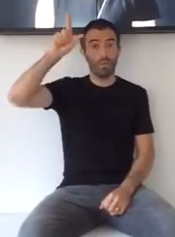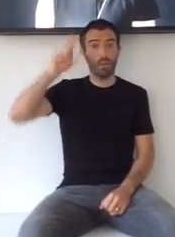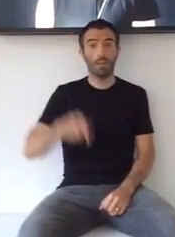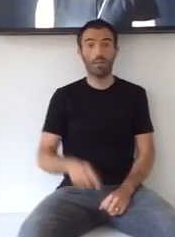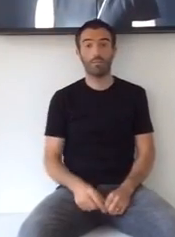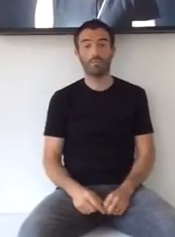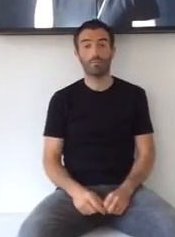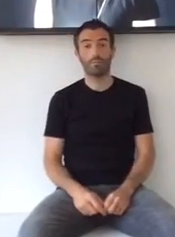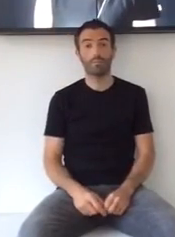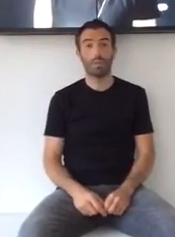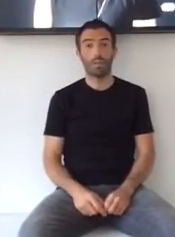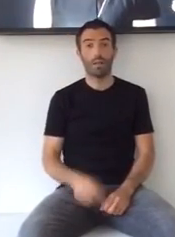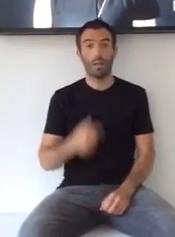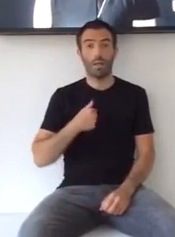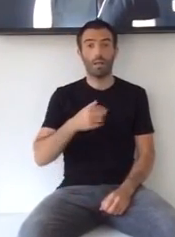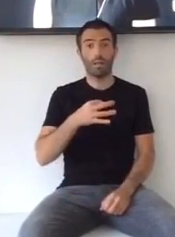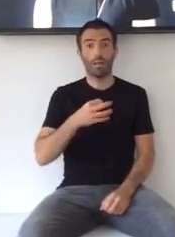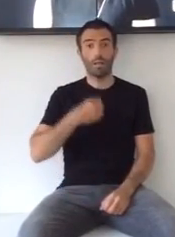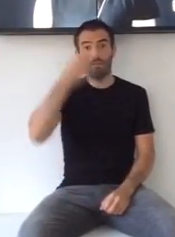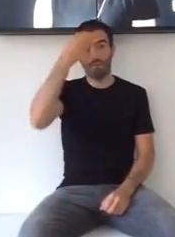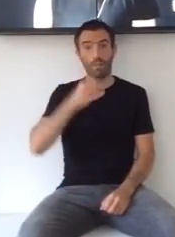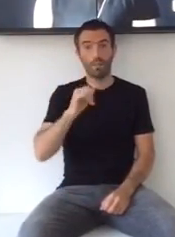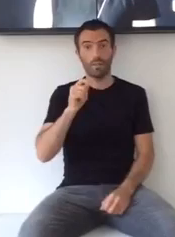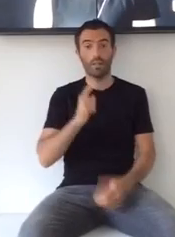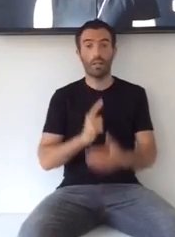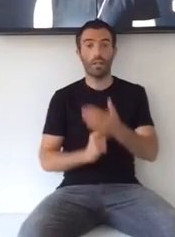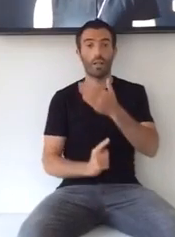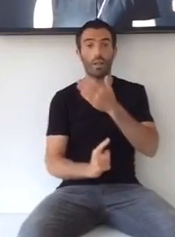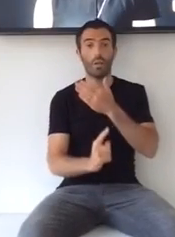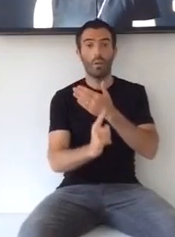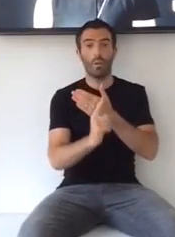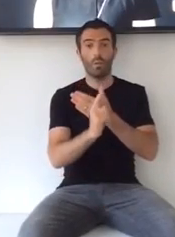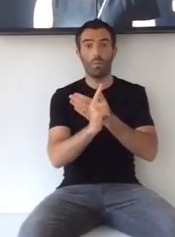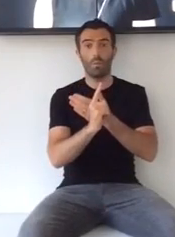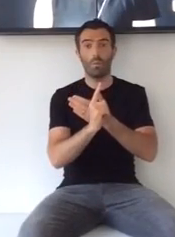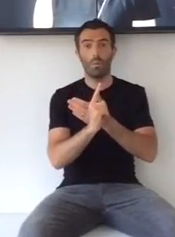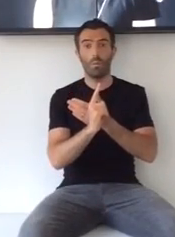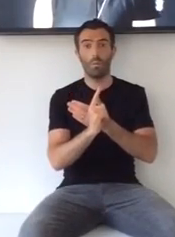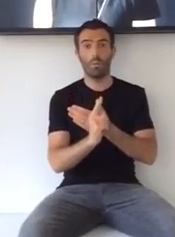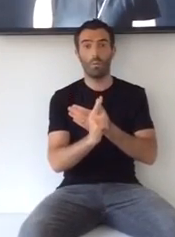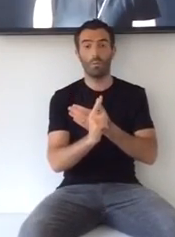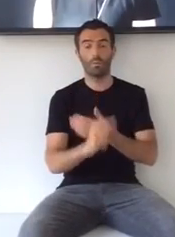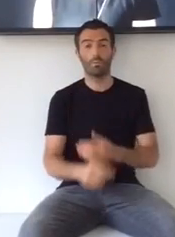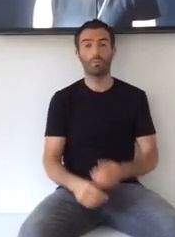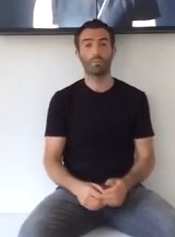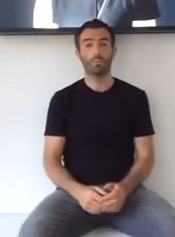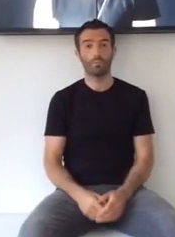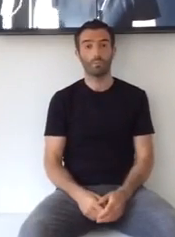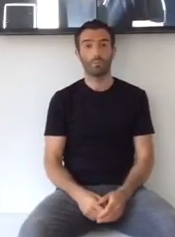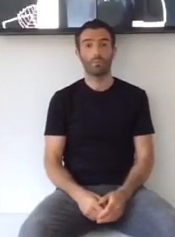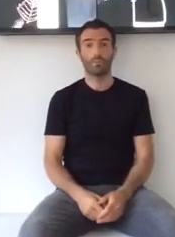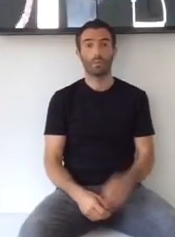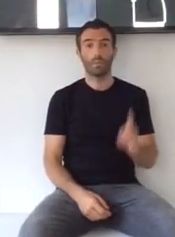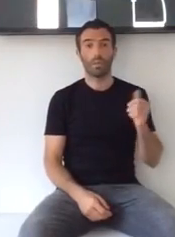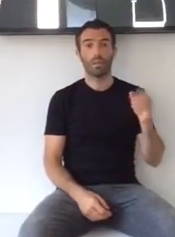spirited I gotta face it alone I gotta face Yeah,